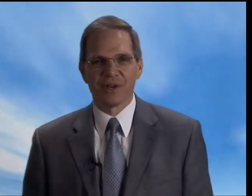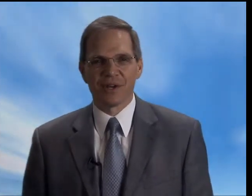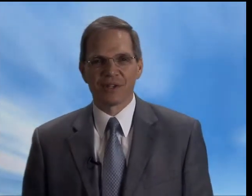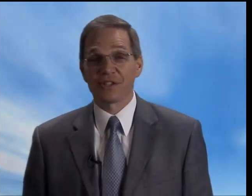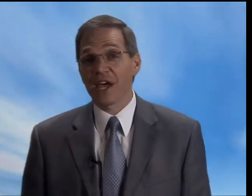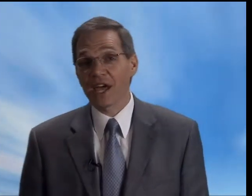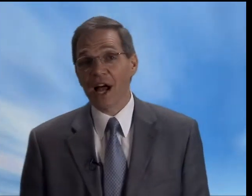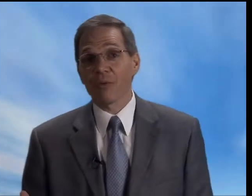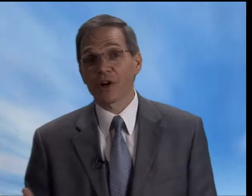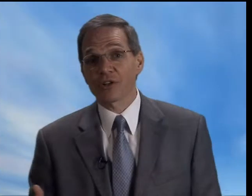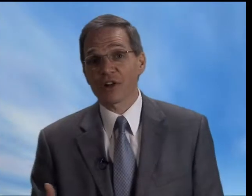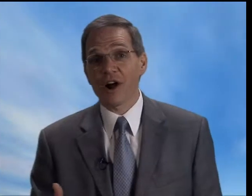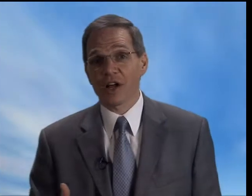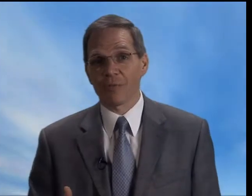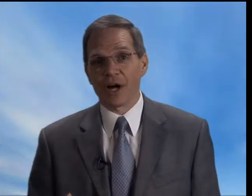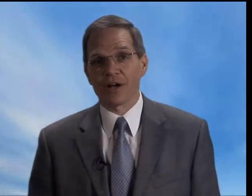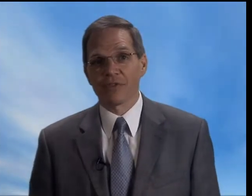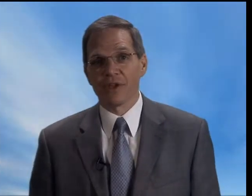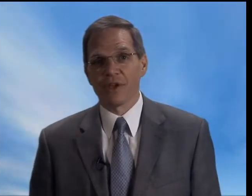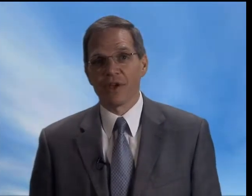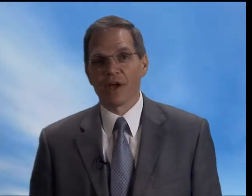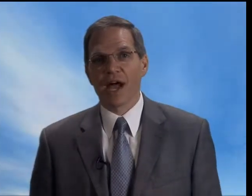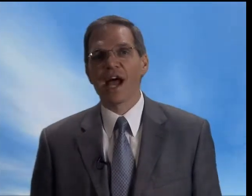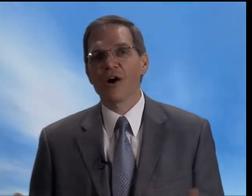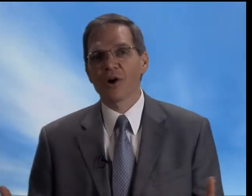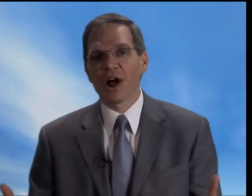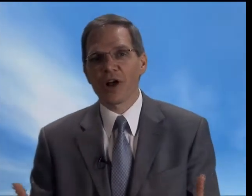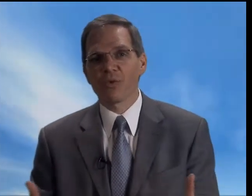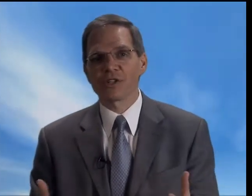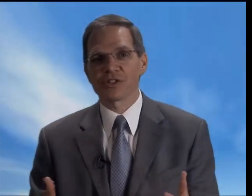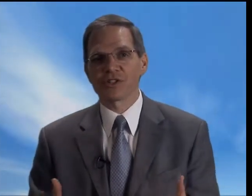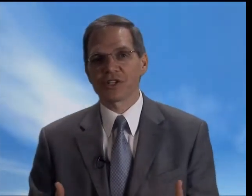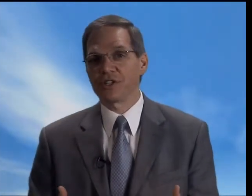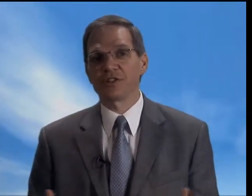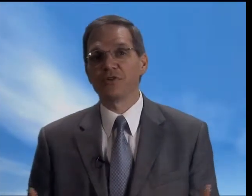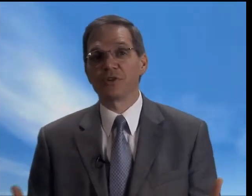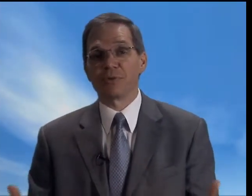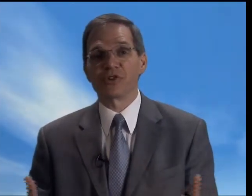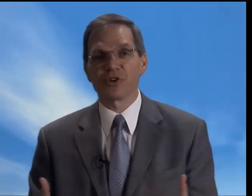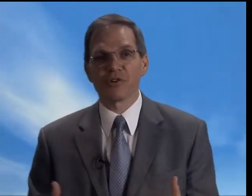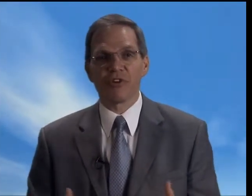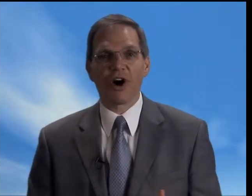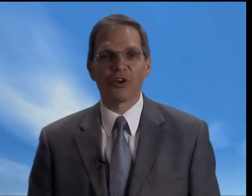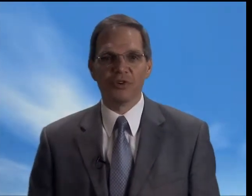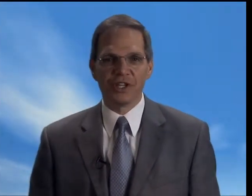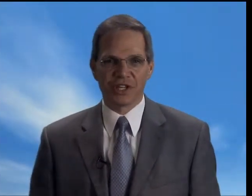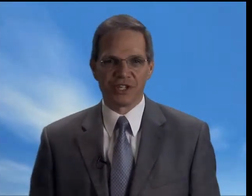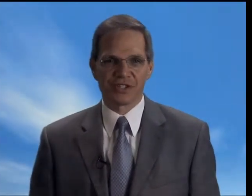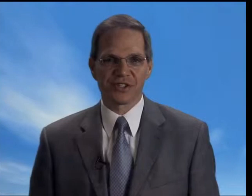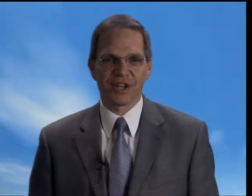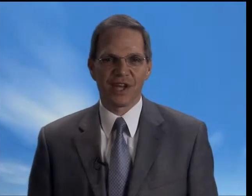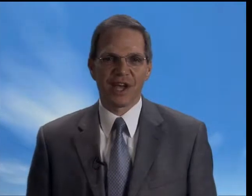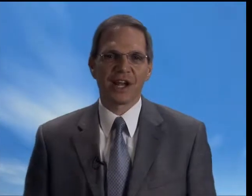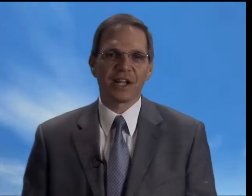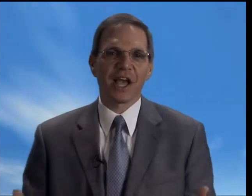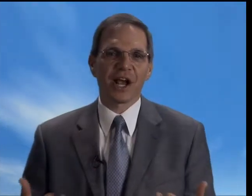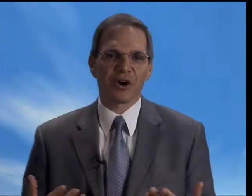Today, I want to talk about how God wants us to continue to preserve our uniqueness and care